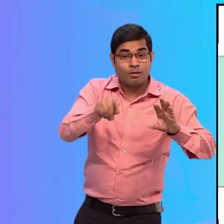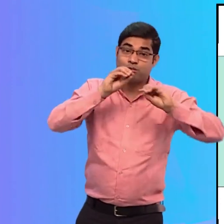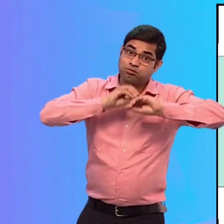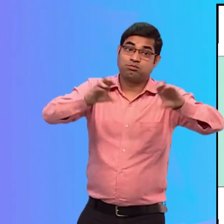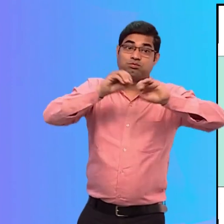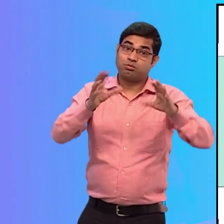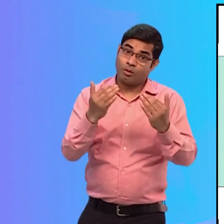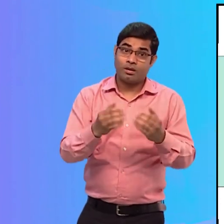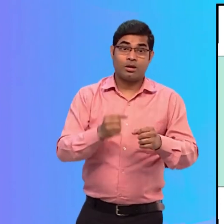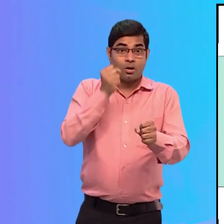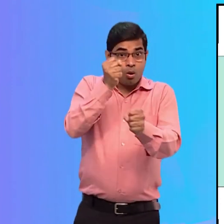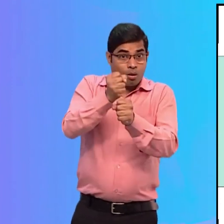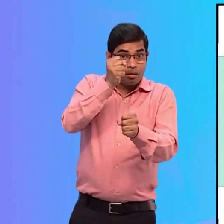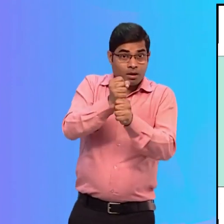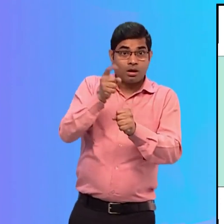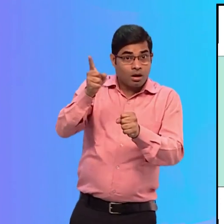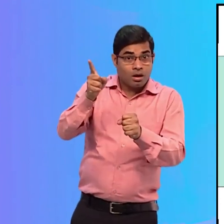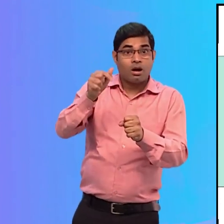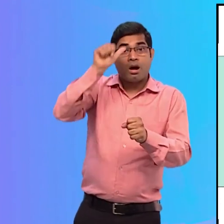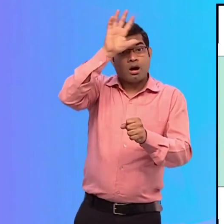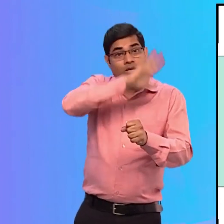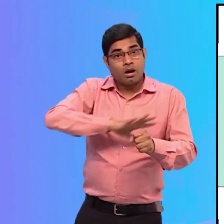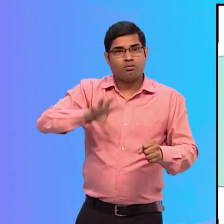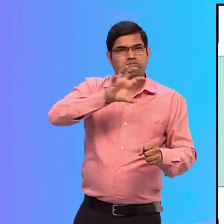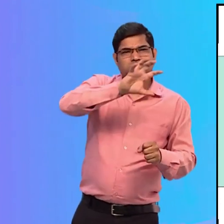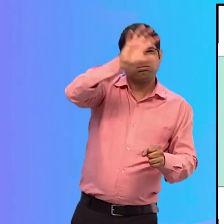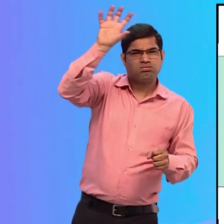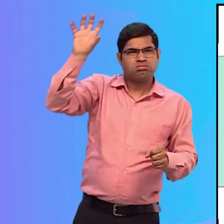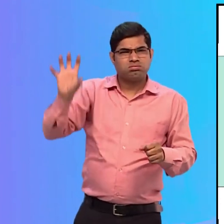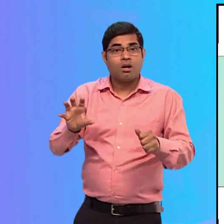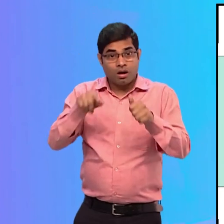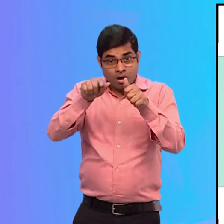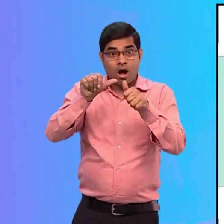the government is working for increasing accessibility all across India.